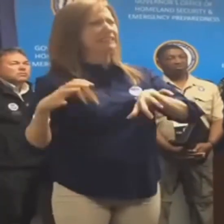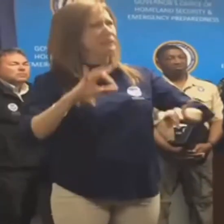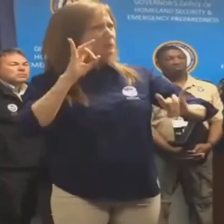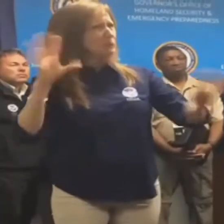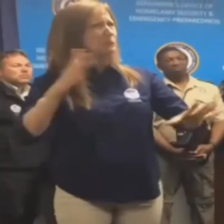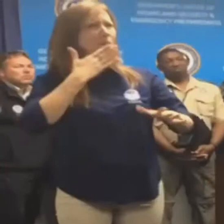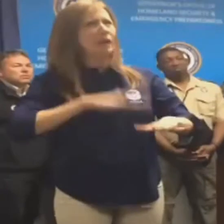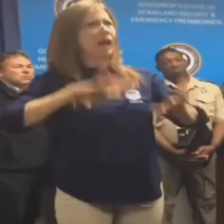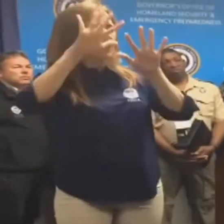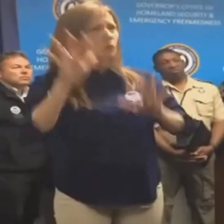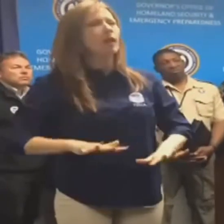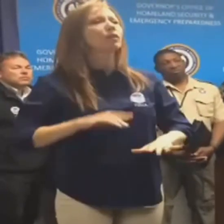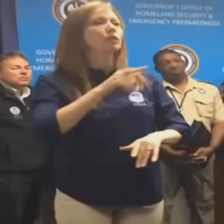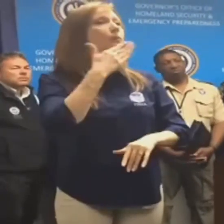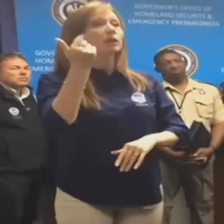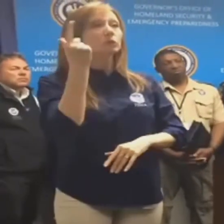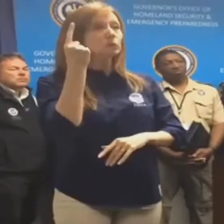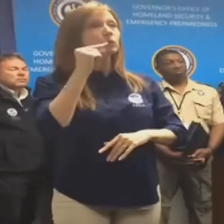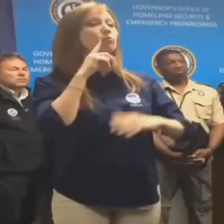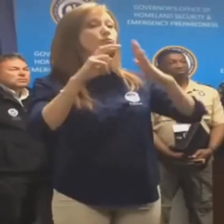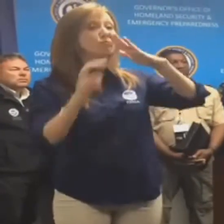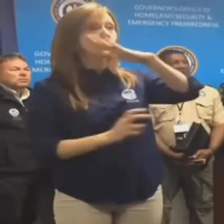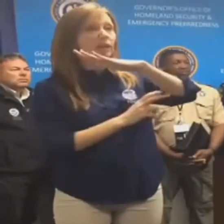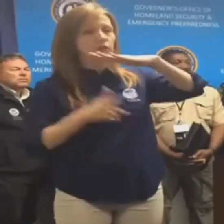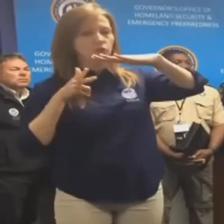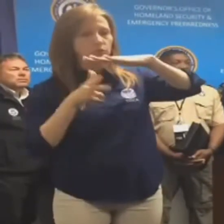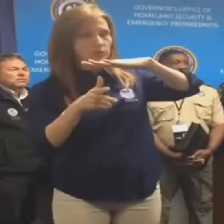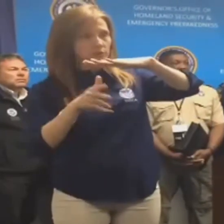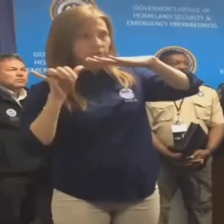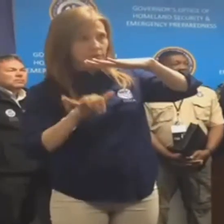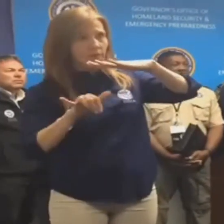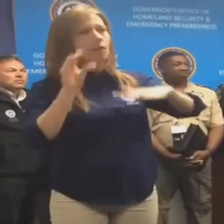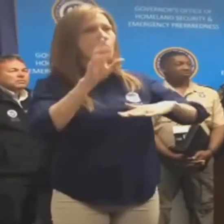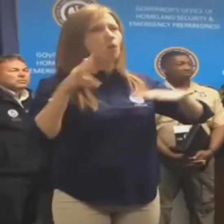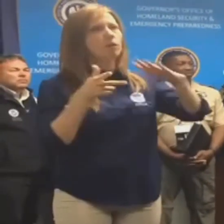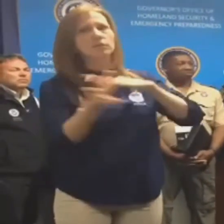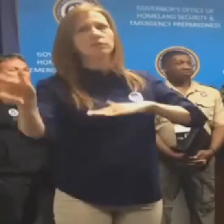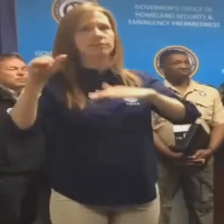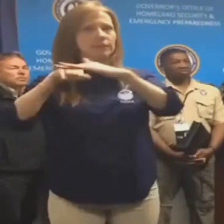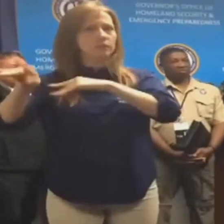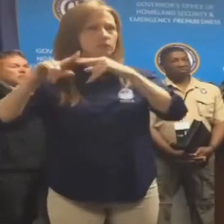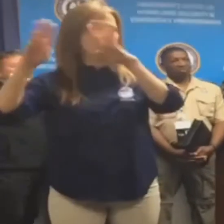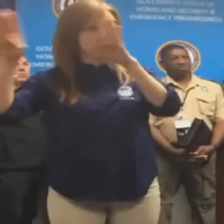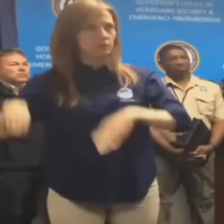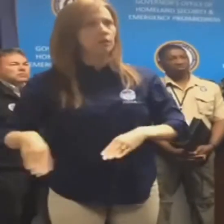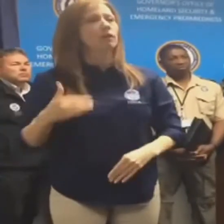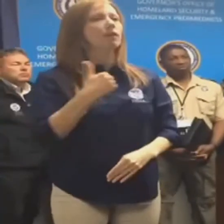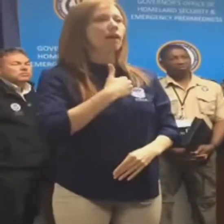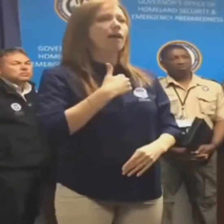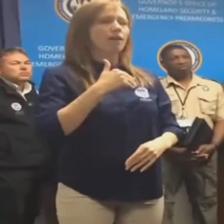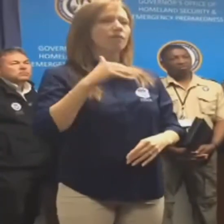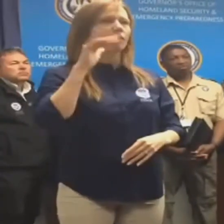shelter such as an overpass or stop and go inside a convenience store. The National